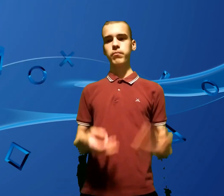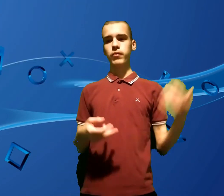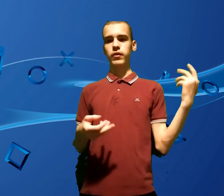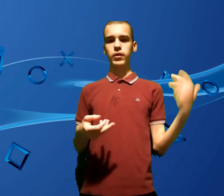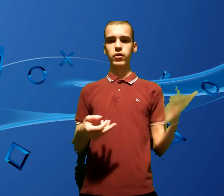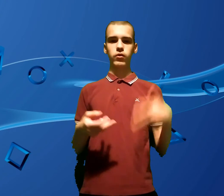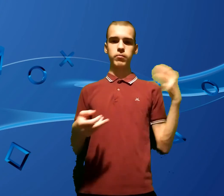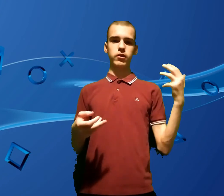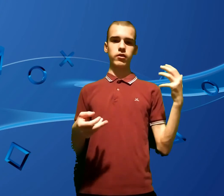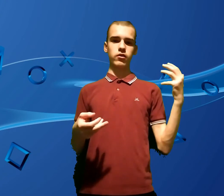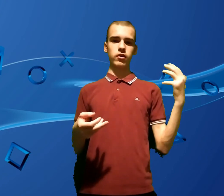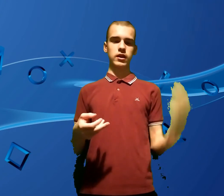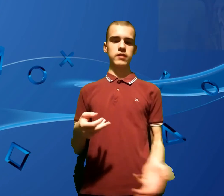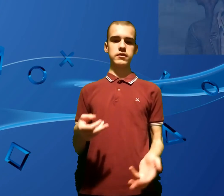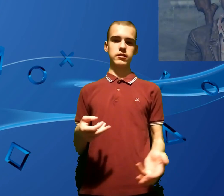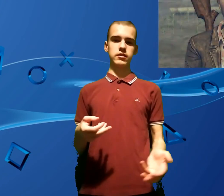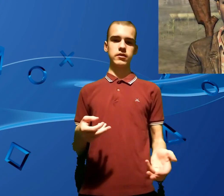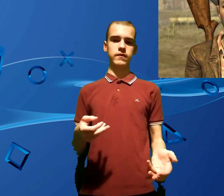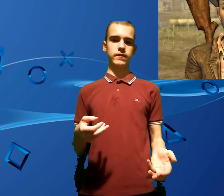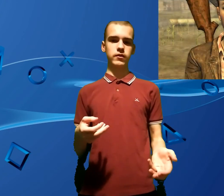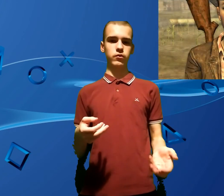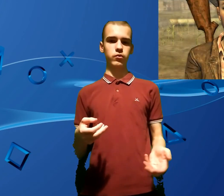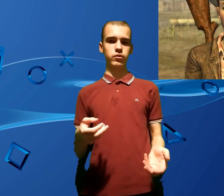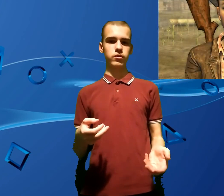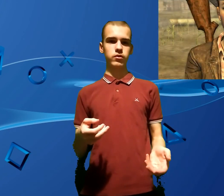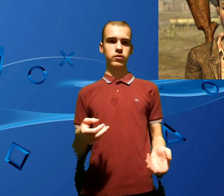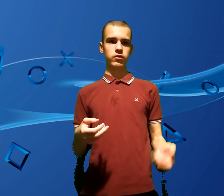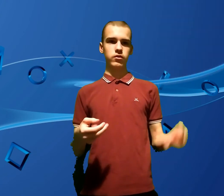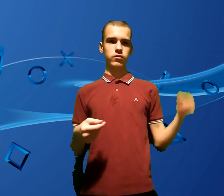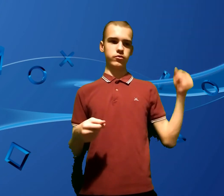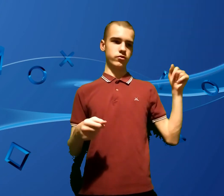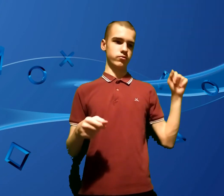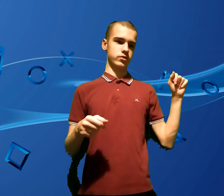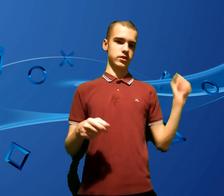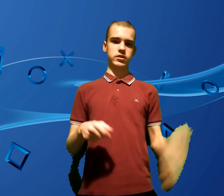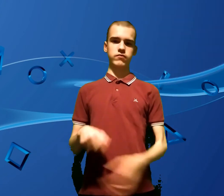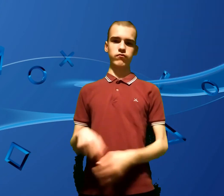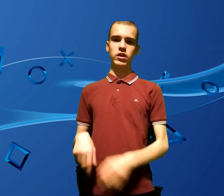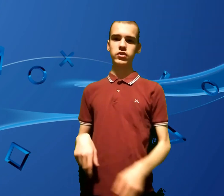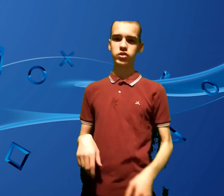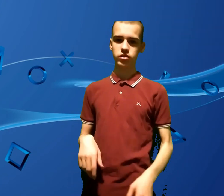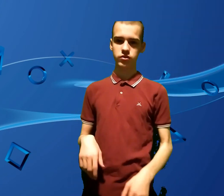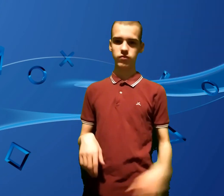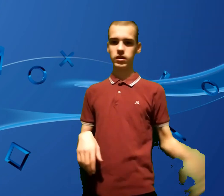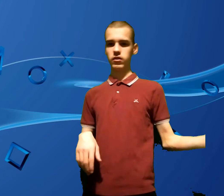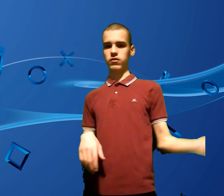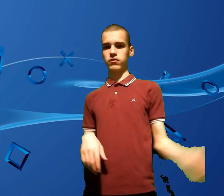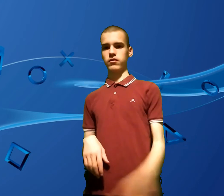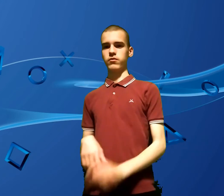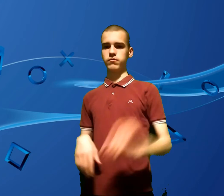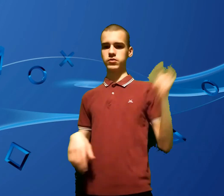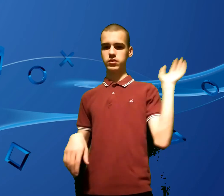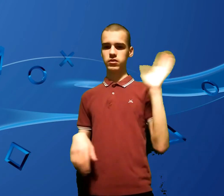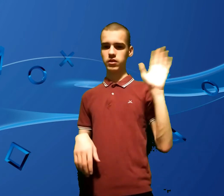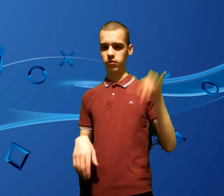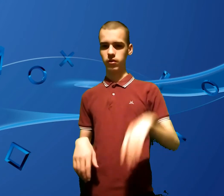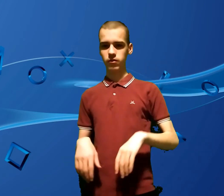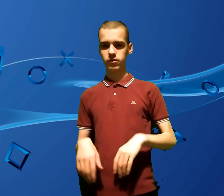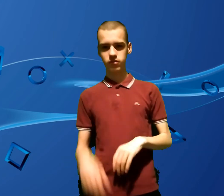but then I got the partner, Cassie, who was an old ranch, wrangler, don't know, girl girl, let's